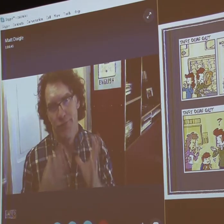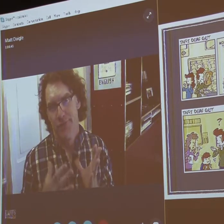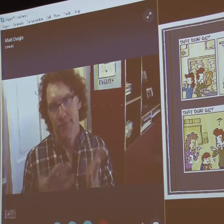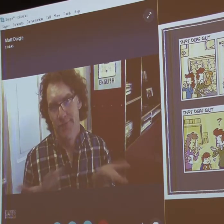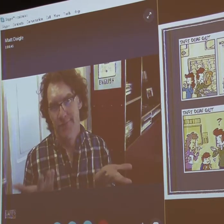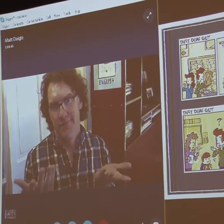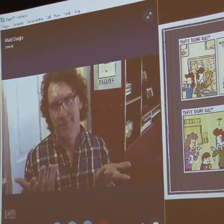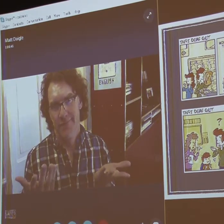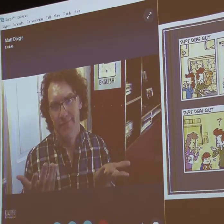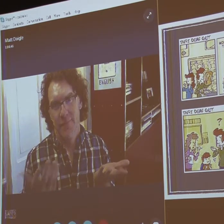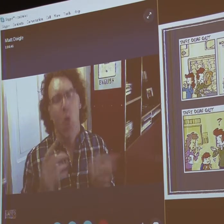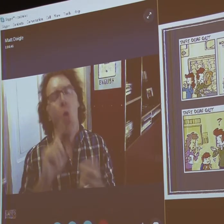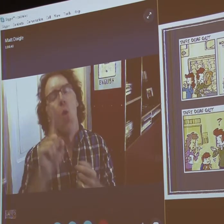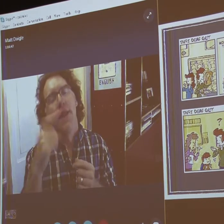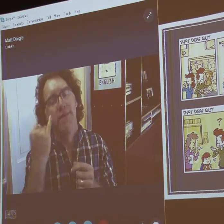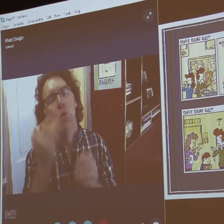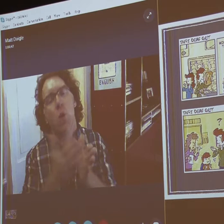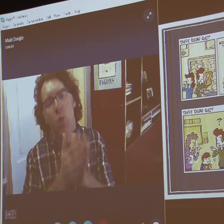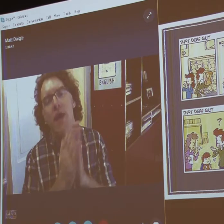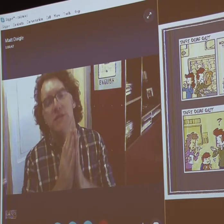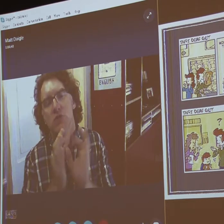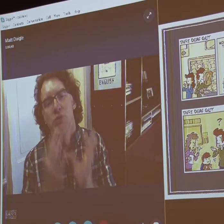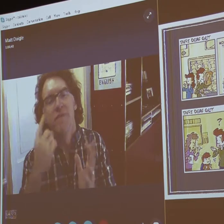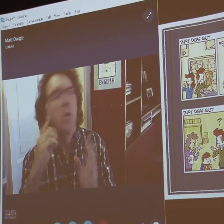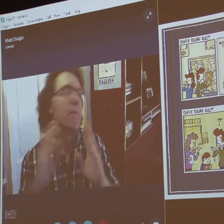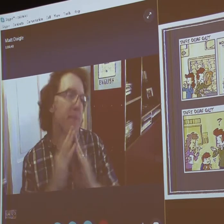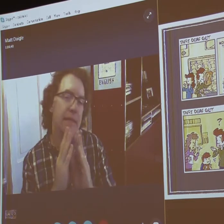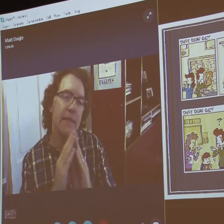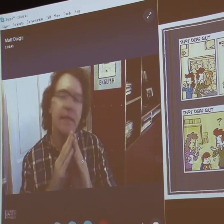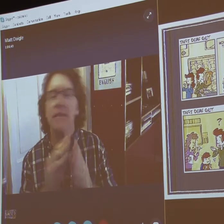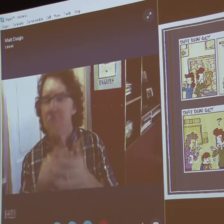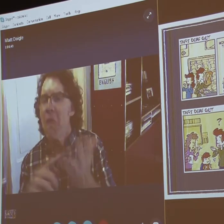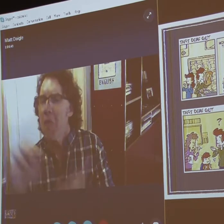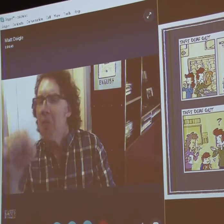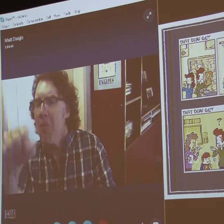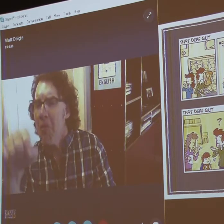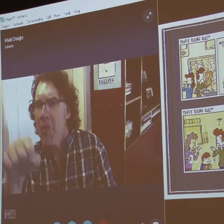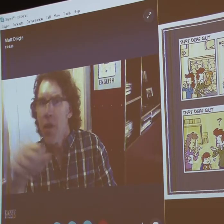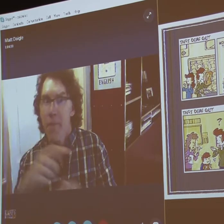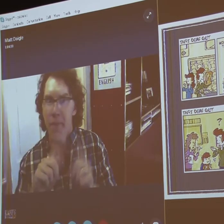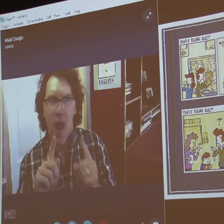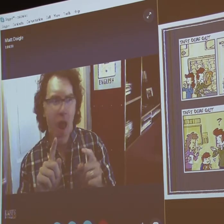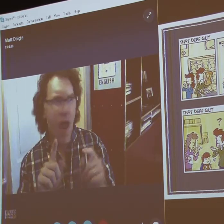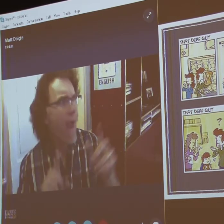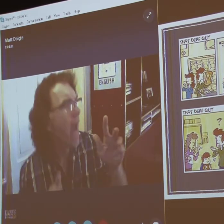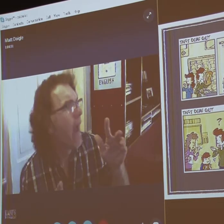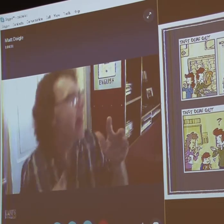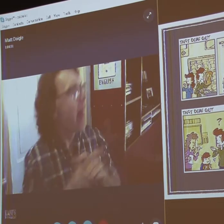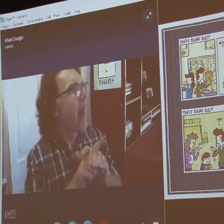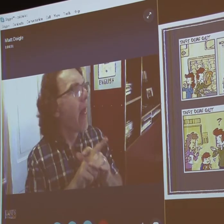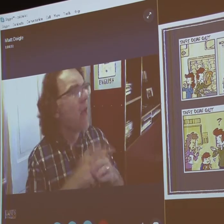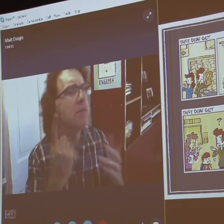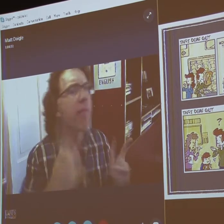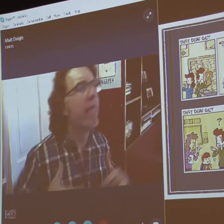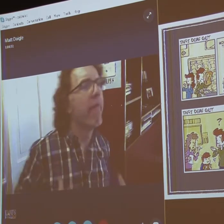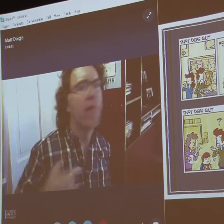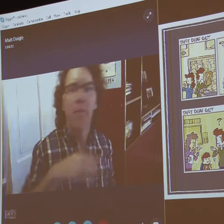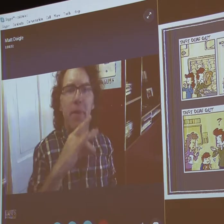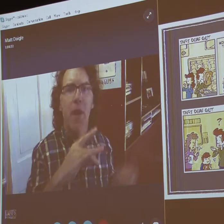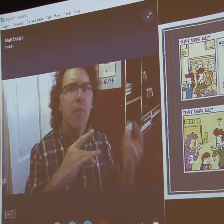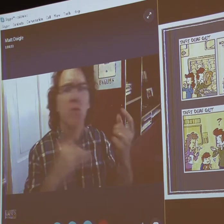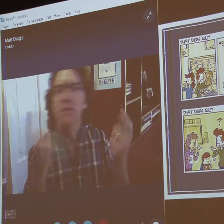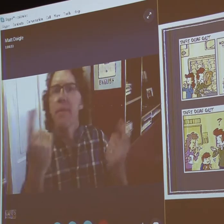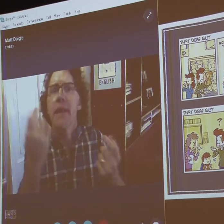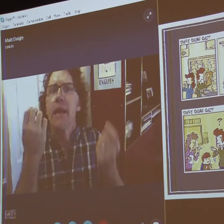who can hear, of course, they are not going to have an interpreter on the spot. You would normally have to request an interpreter and that does happen, that does take place.